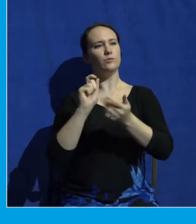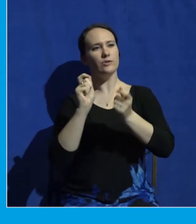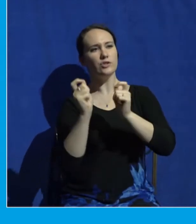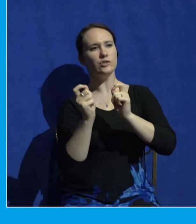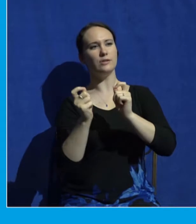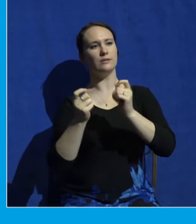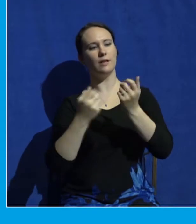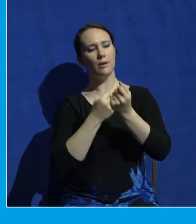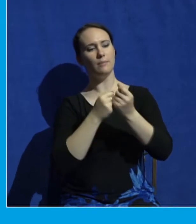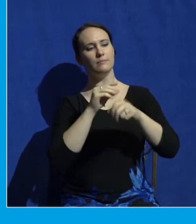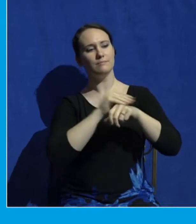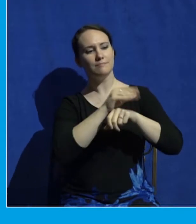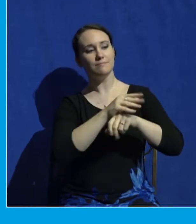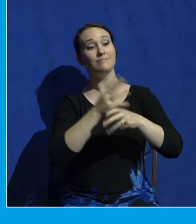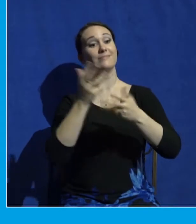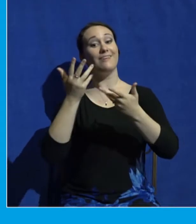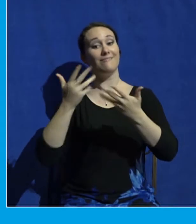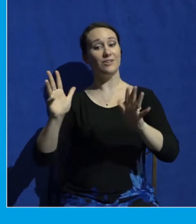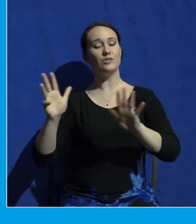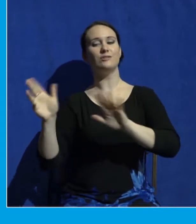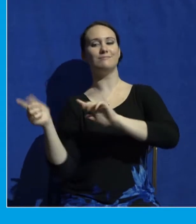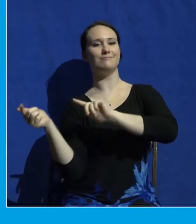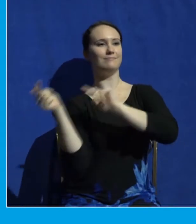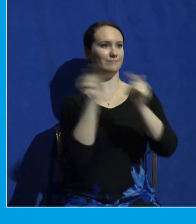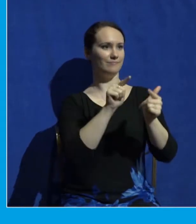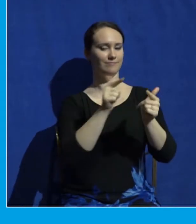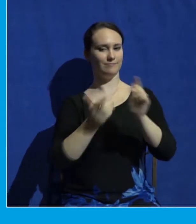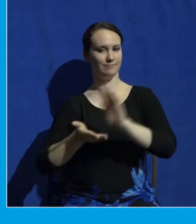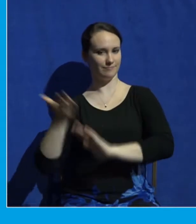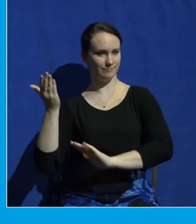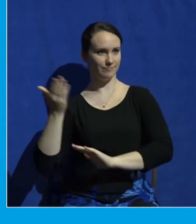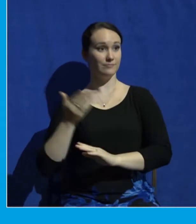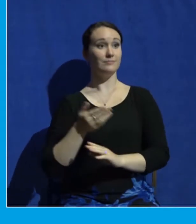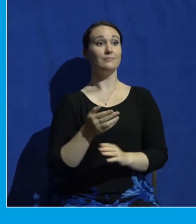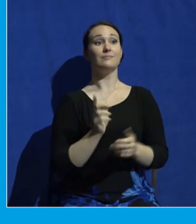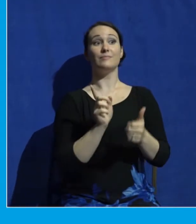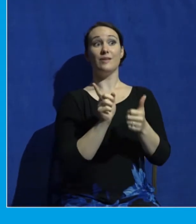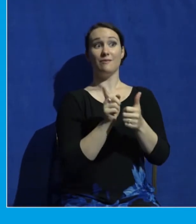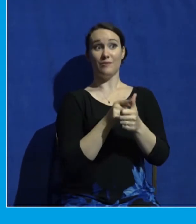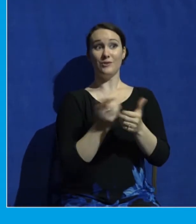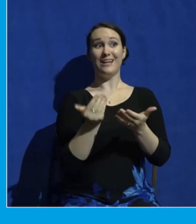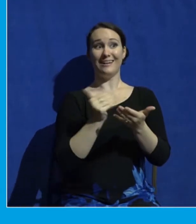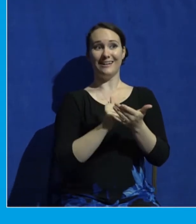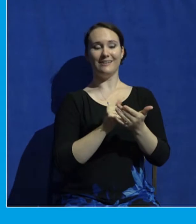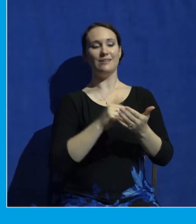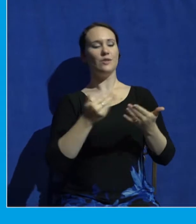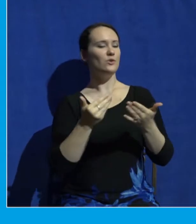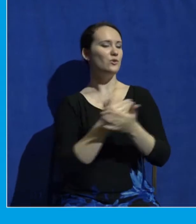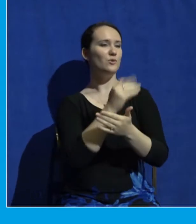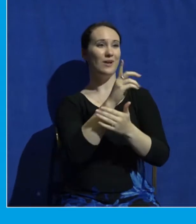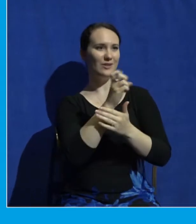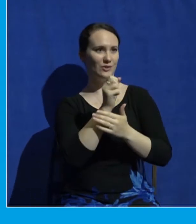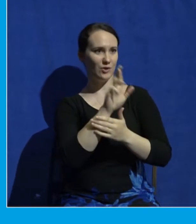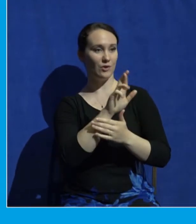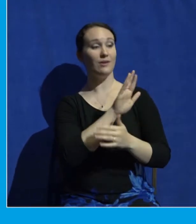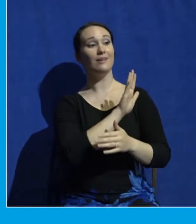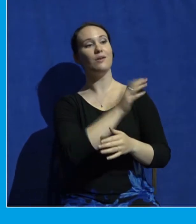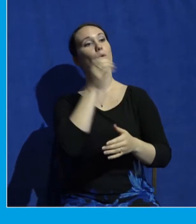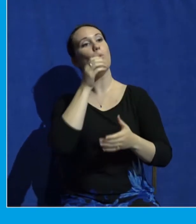to honor God's grace in them. But I want us to commission in a sense, these brothers and many of their wives were able to join us